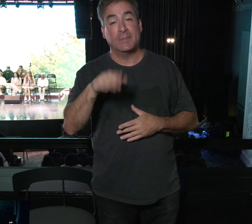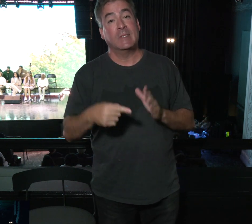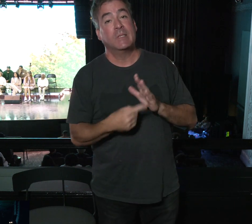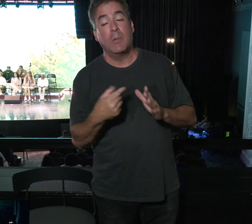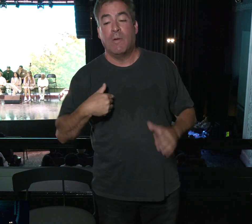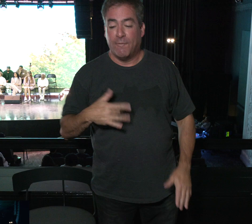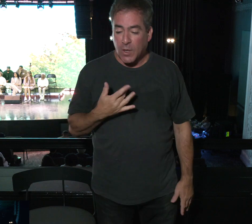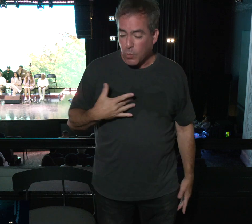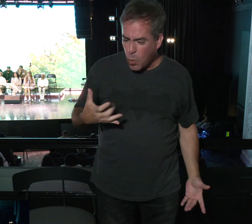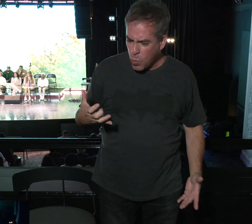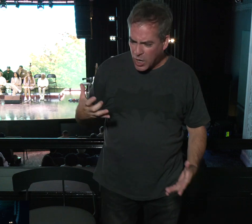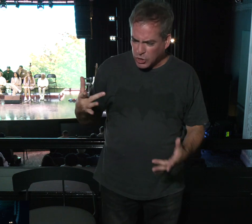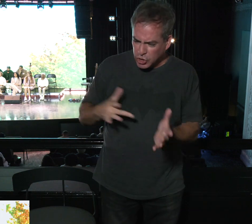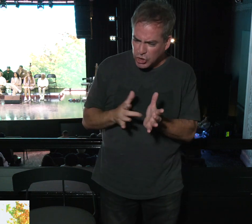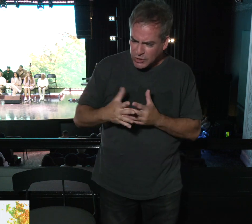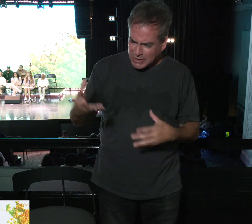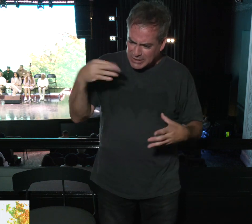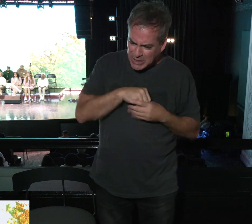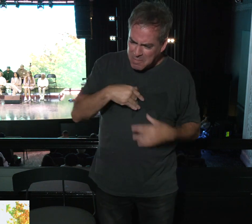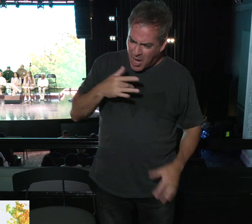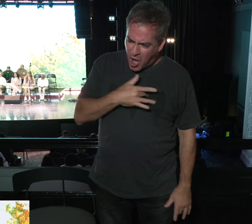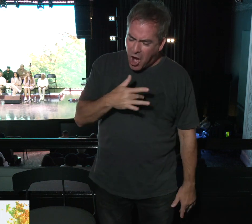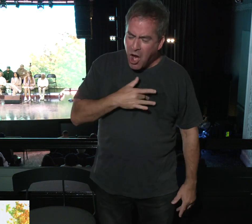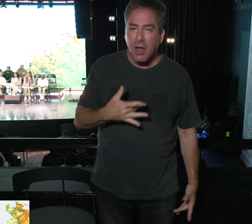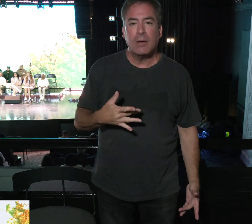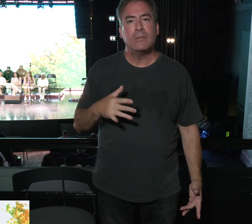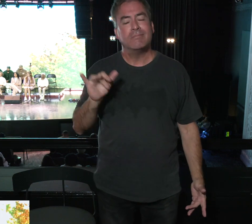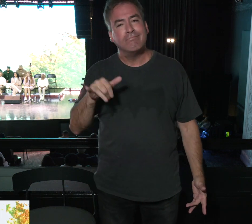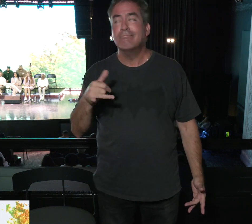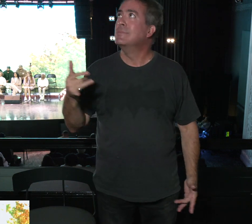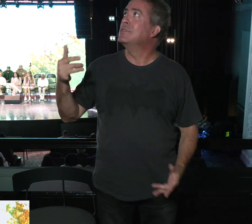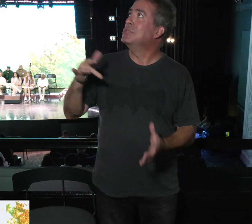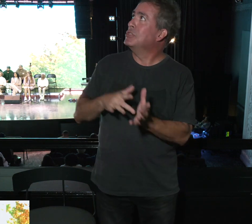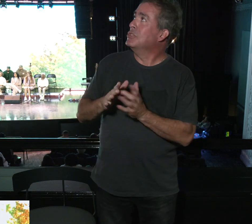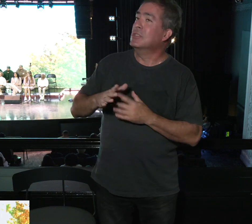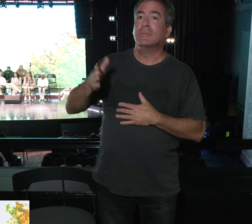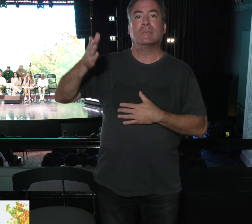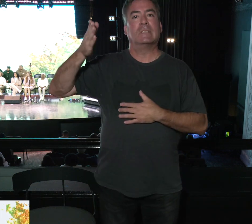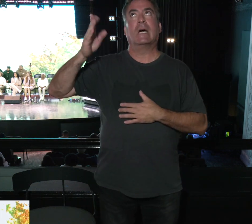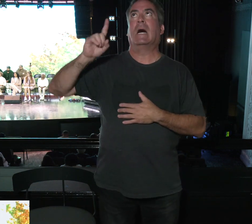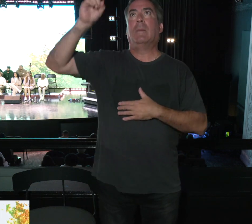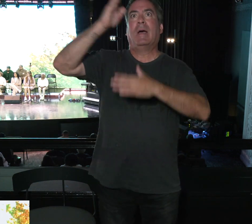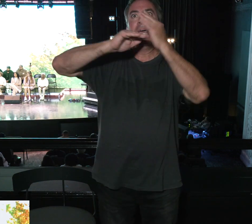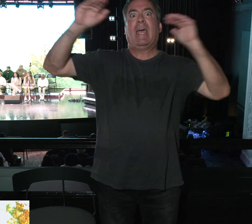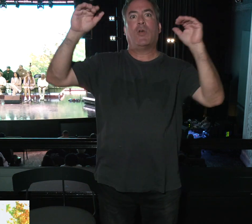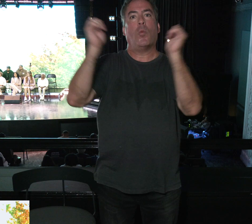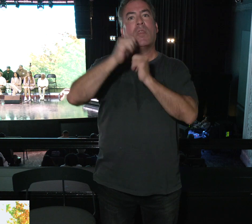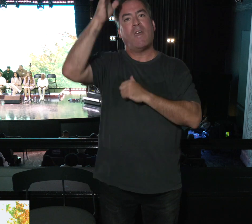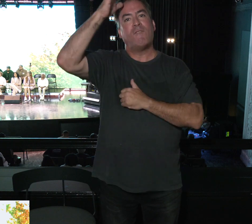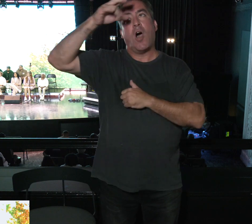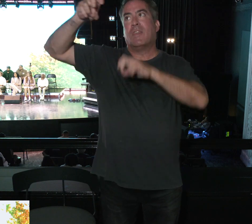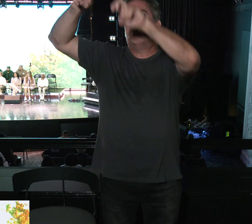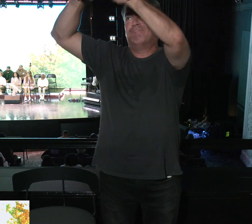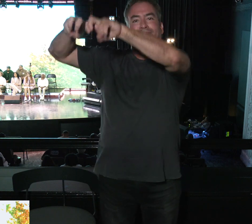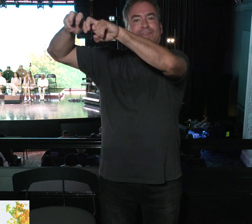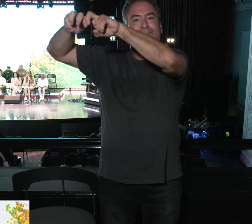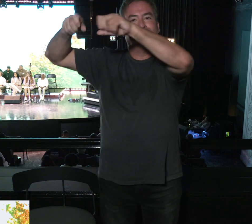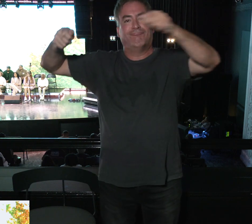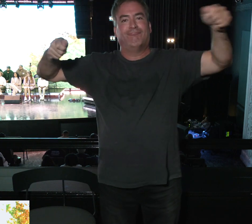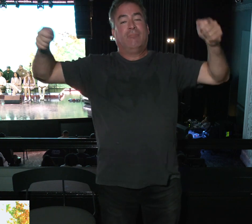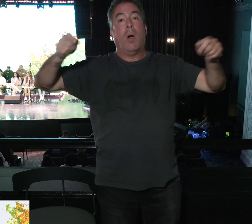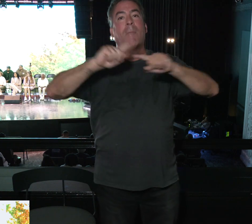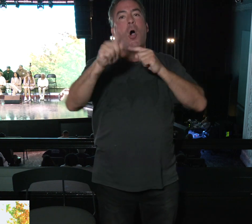sometimes we're like, hey, I want Jesus to come into my heart. That's kind of like Christianese. Jesus is at the right hand of the Father. The Holy Spirit lives in us.